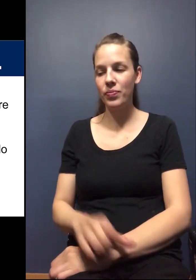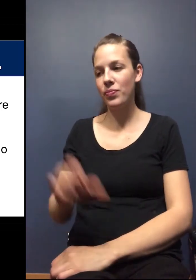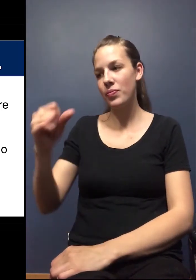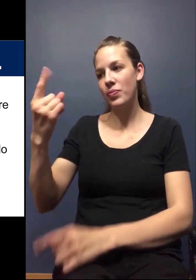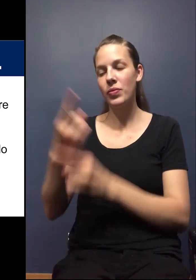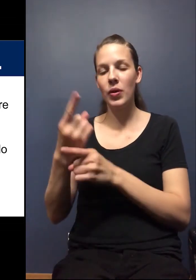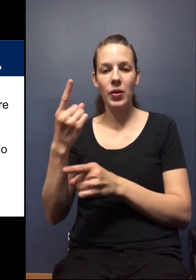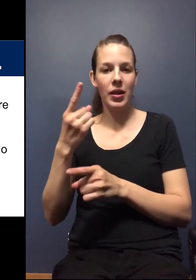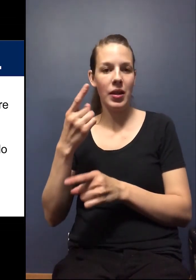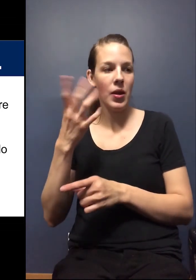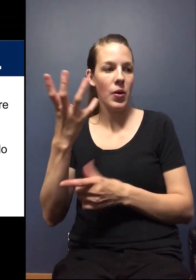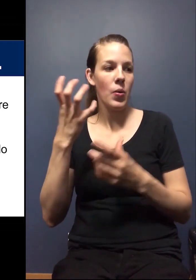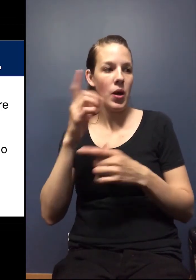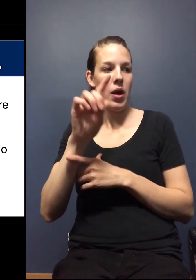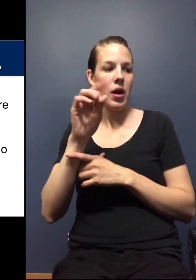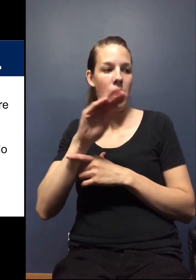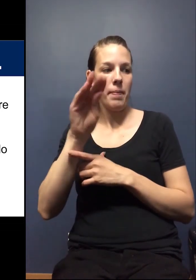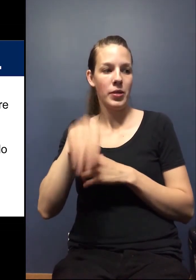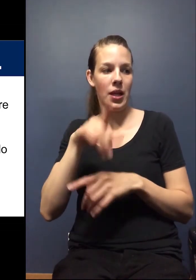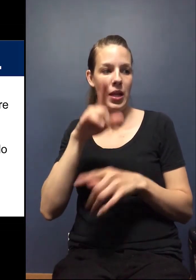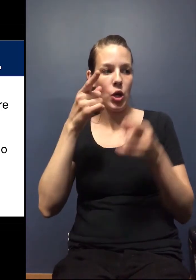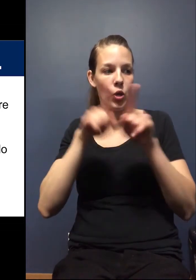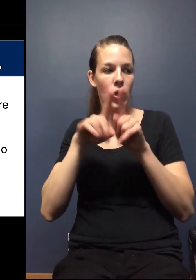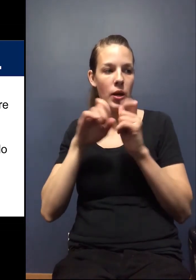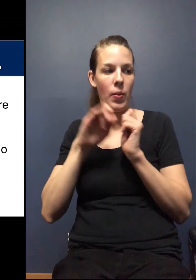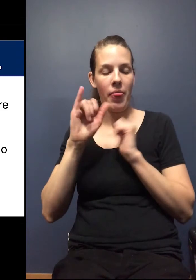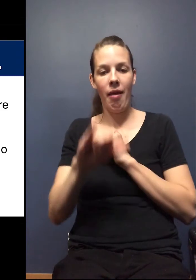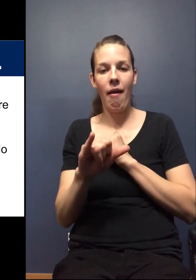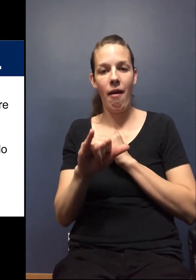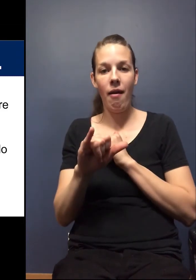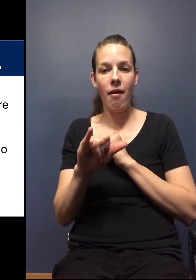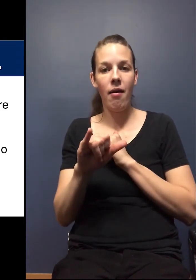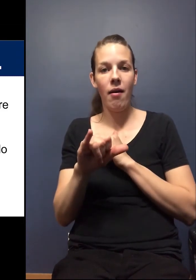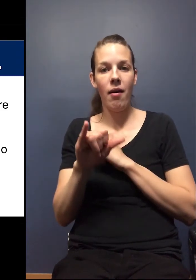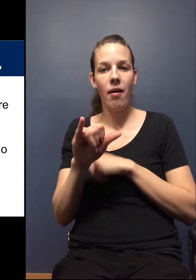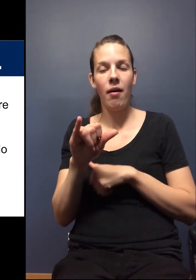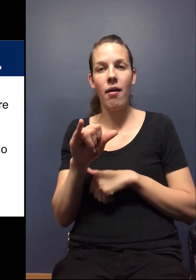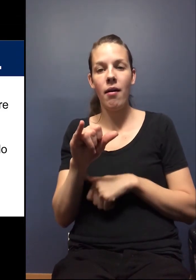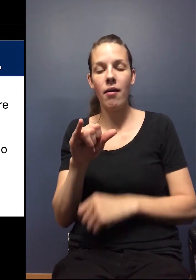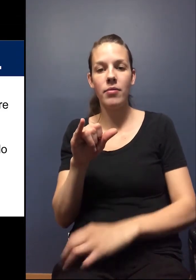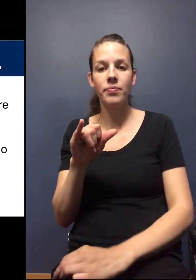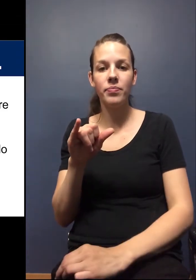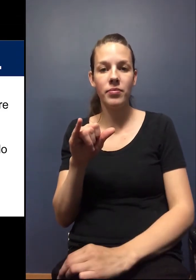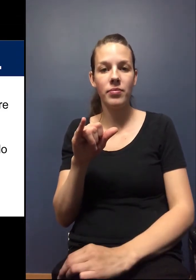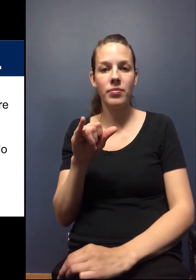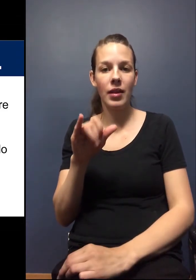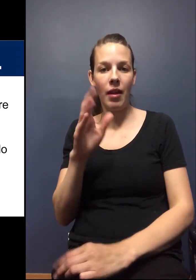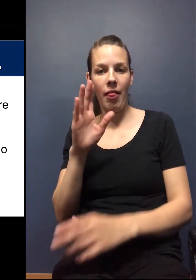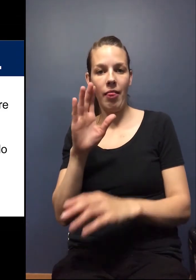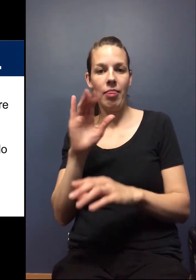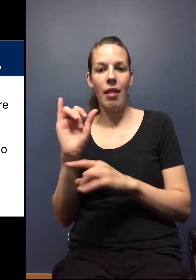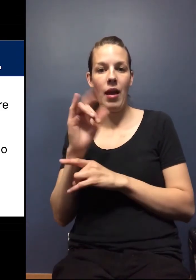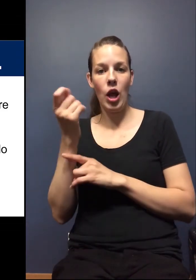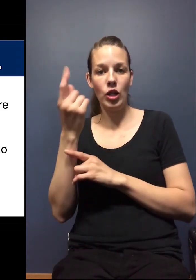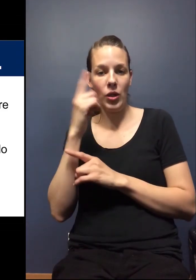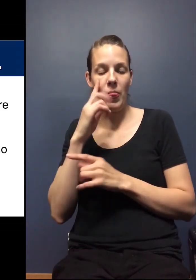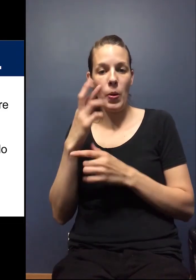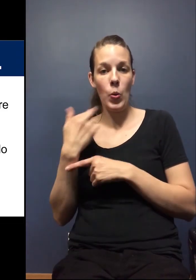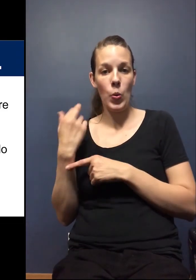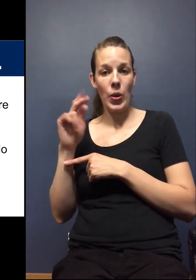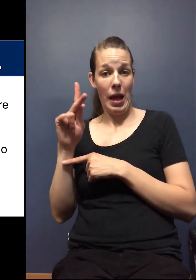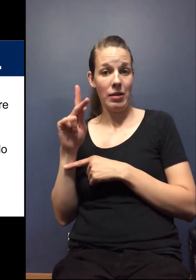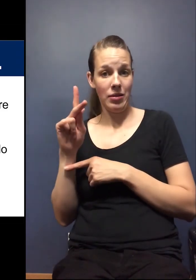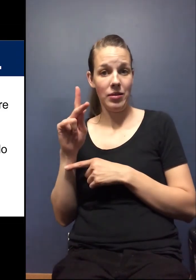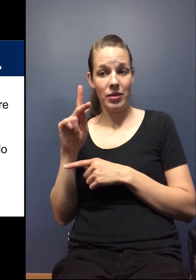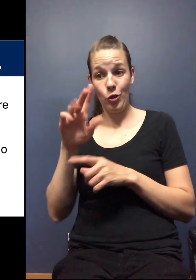Absolutely. I would, I would 100% agree with that. And I think that that's, that's a key thing is, um, understanding the risk